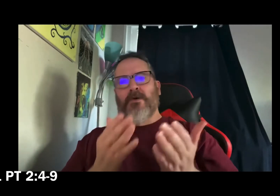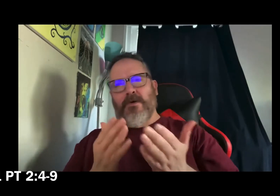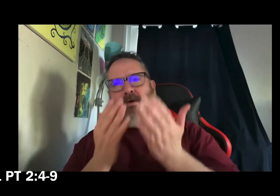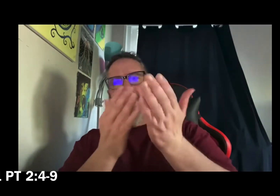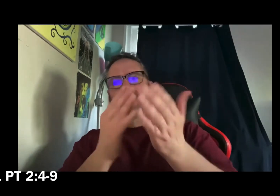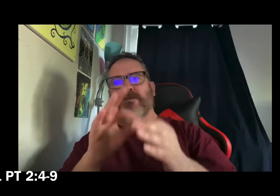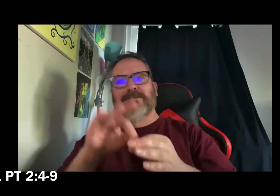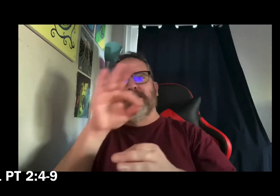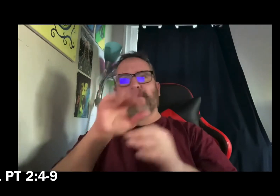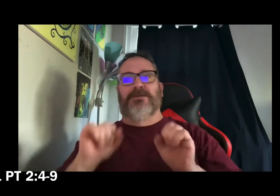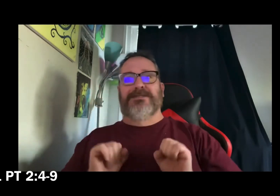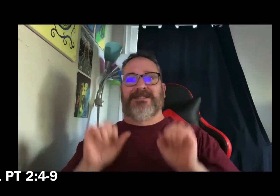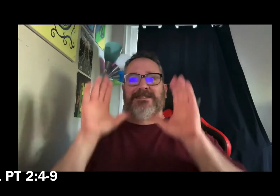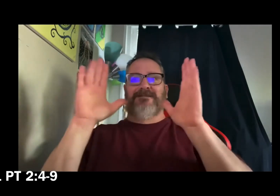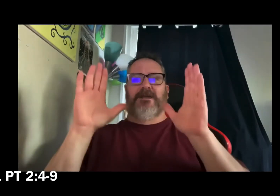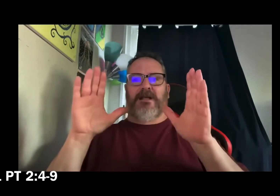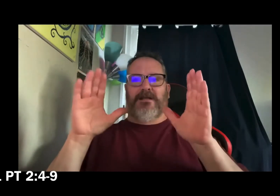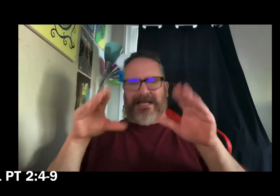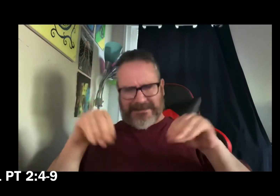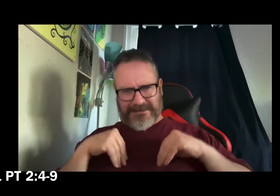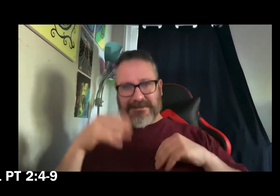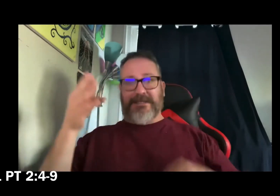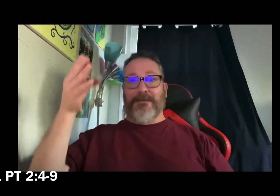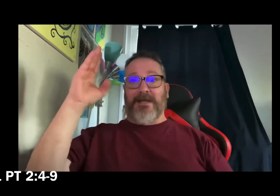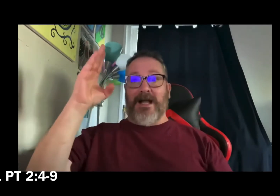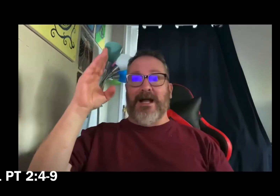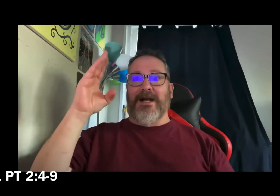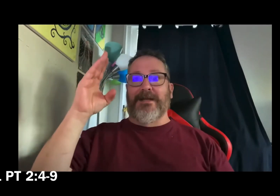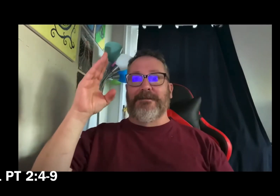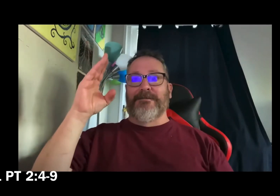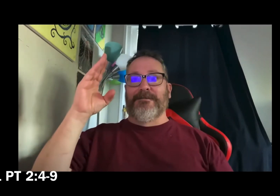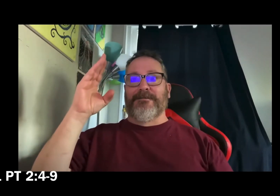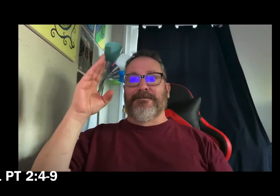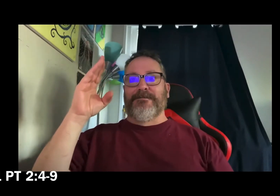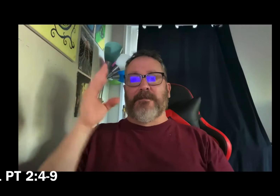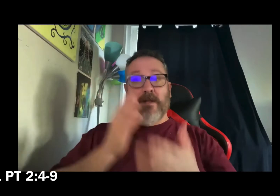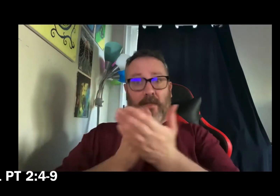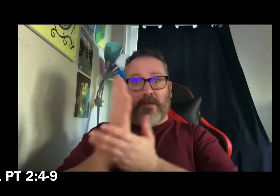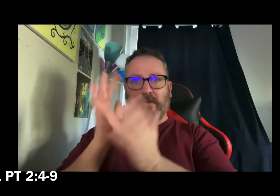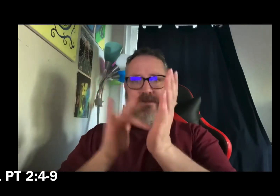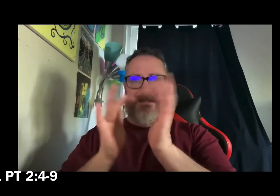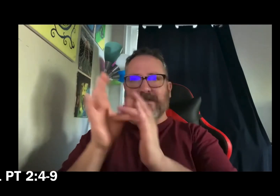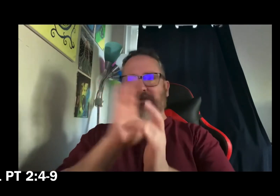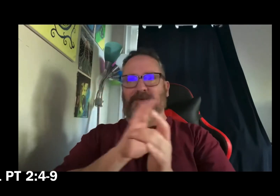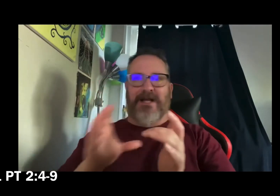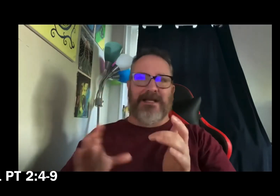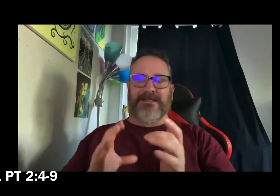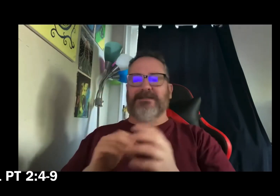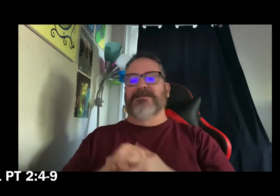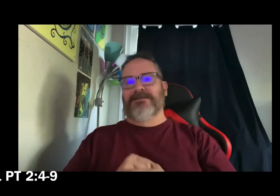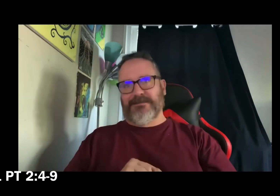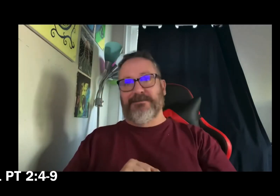priesthood to offer spiritual sacrifices acceptable to God through Jesus Christ.